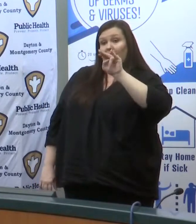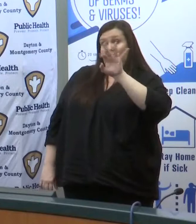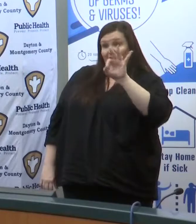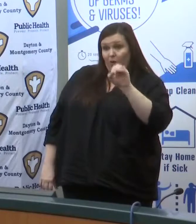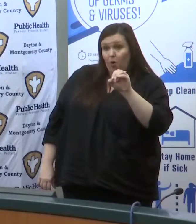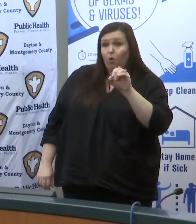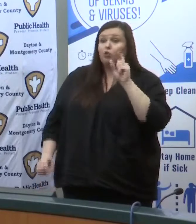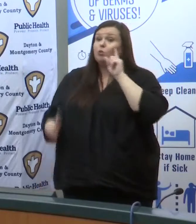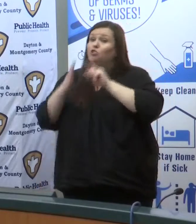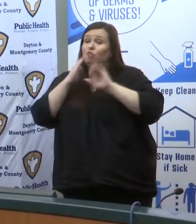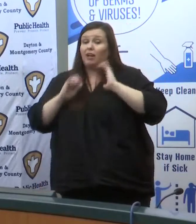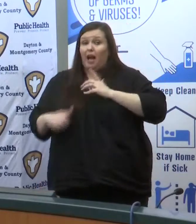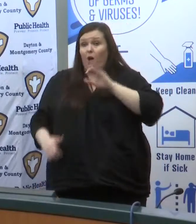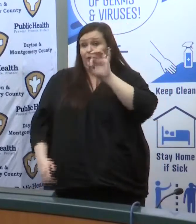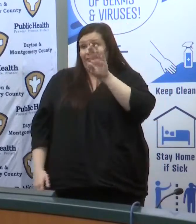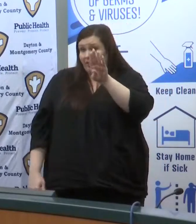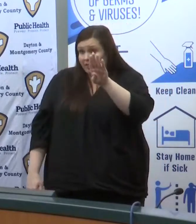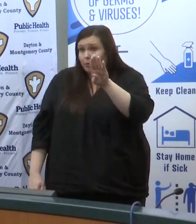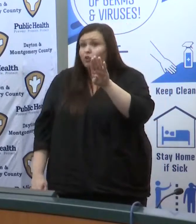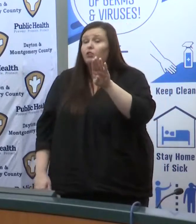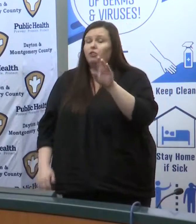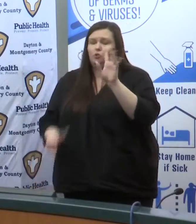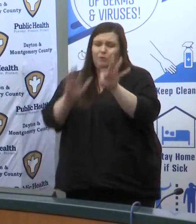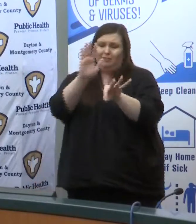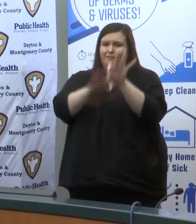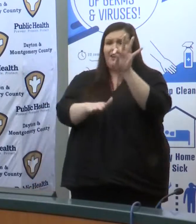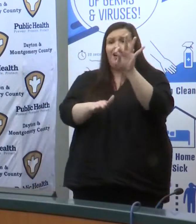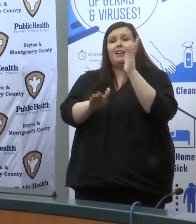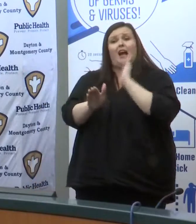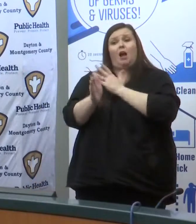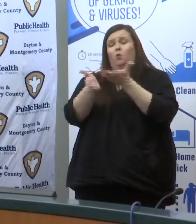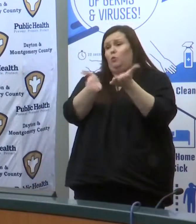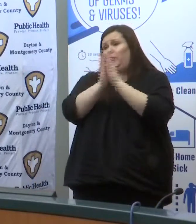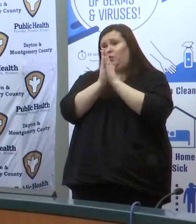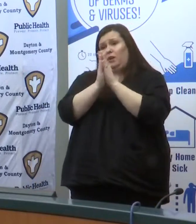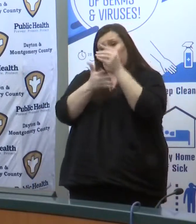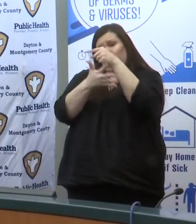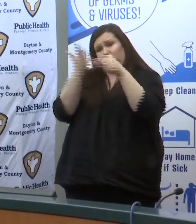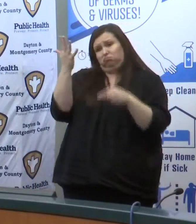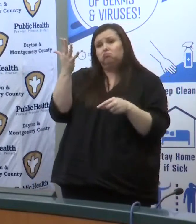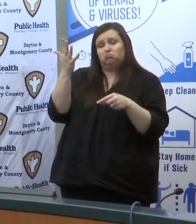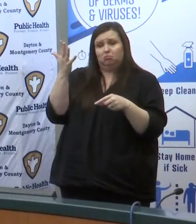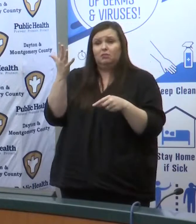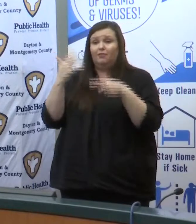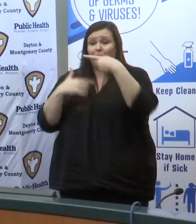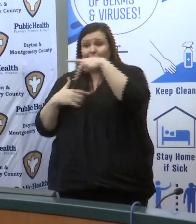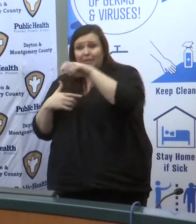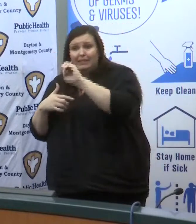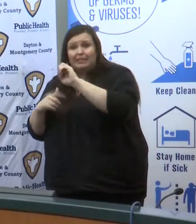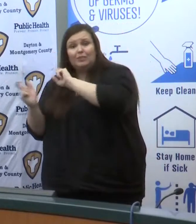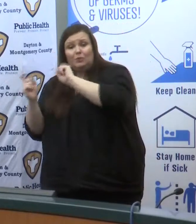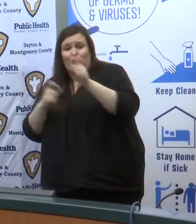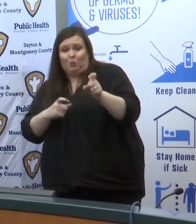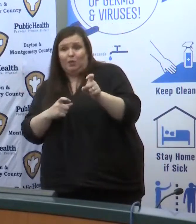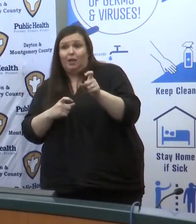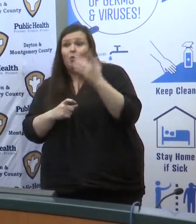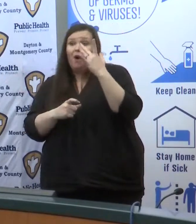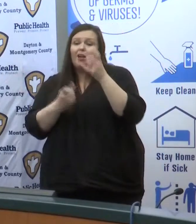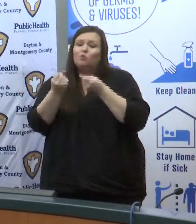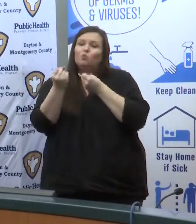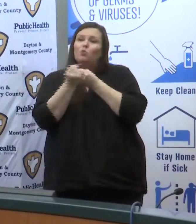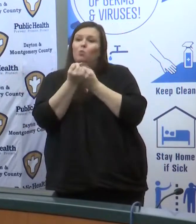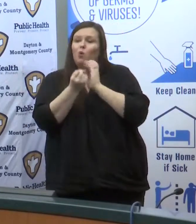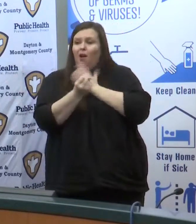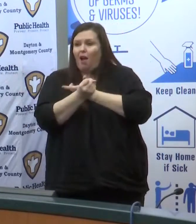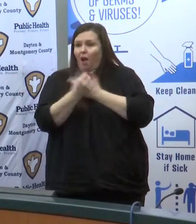visit us on Facebook and you'll find there are requests for donations for PPE to support the efforts of our